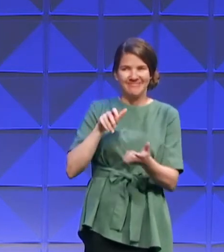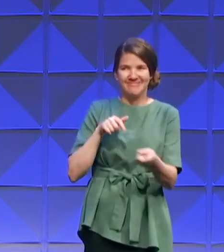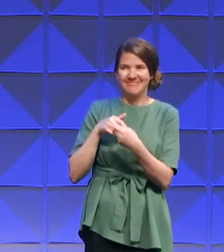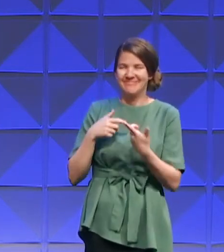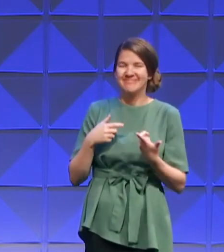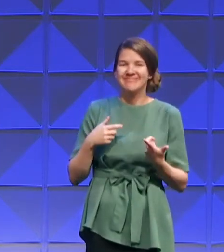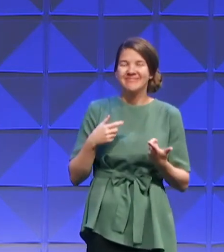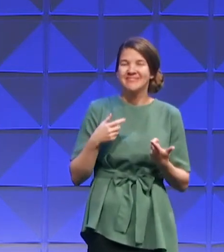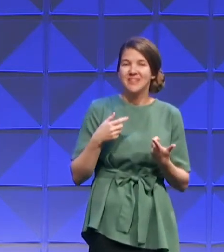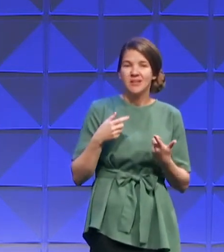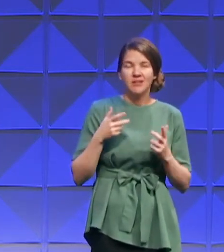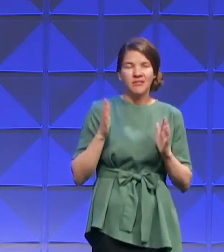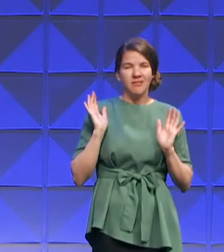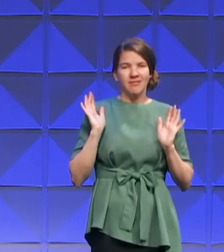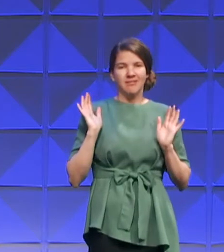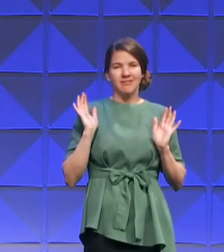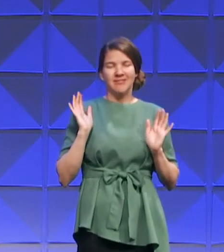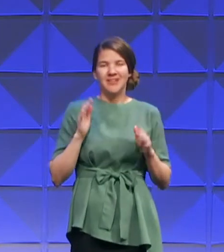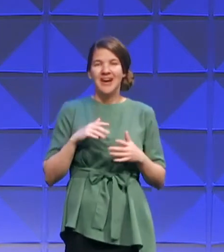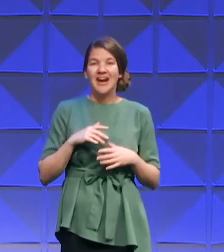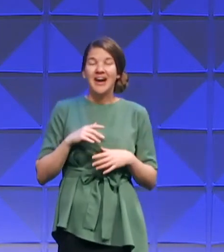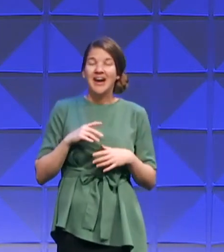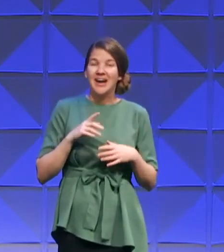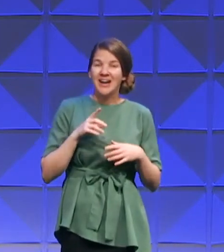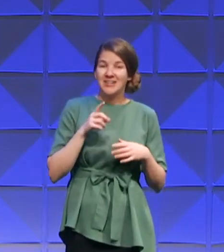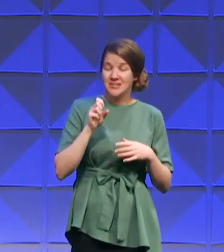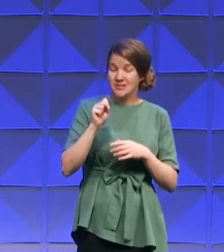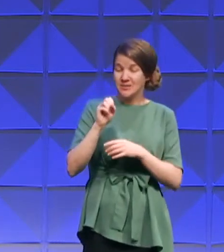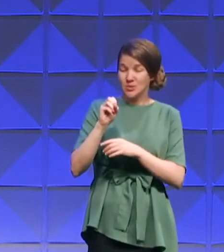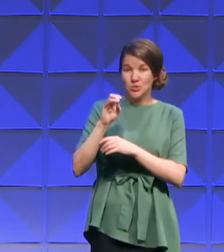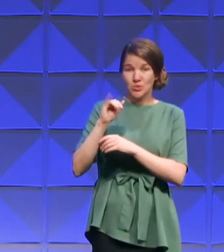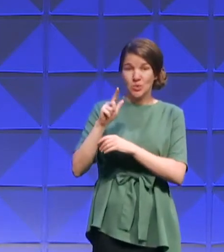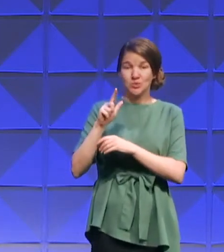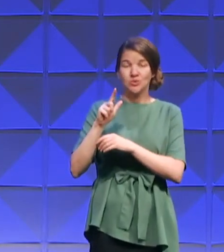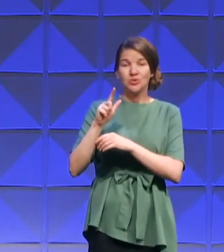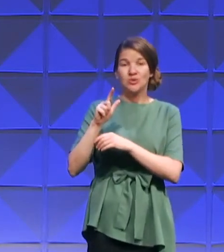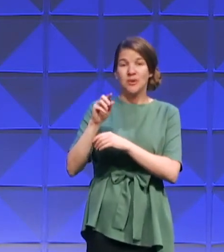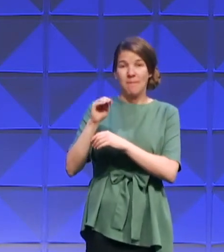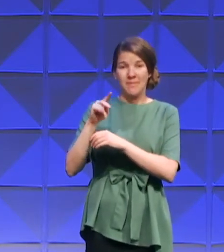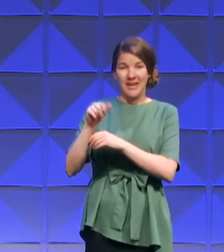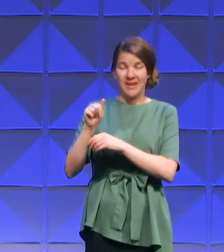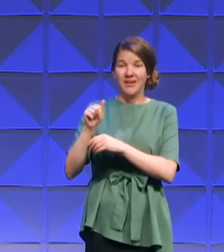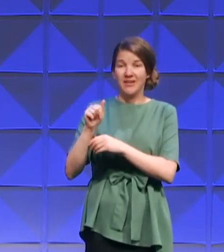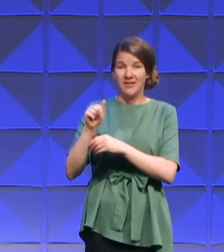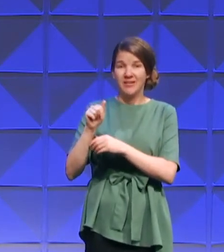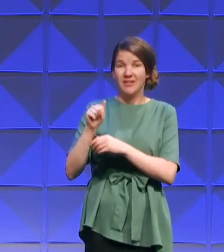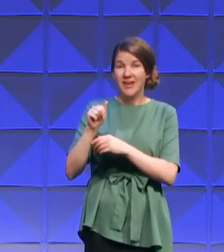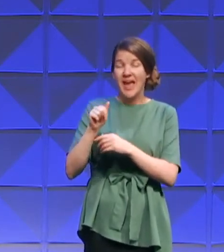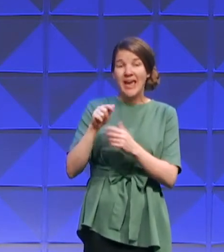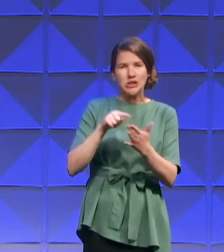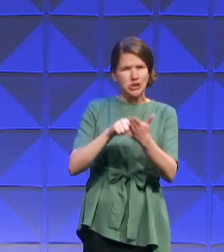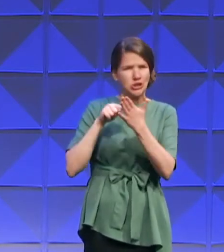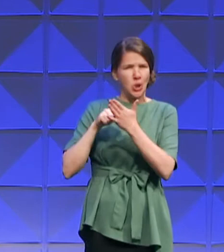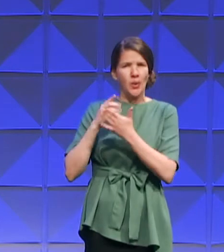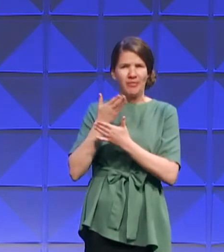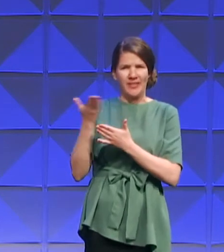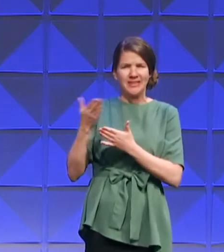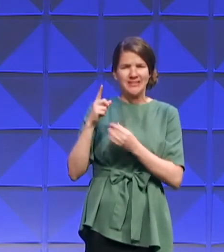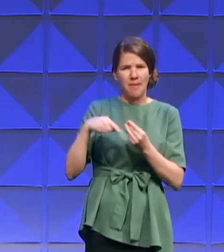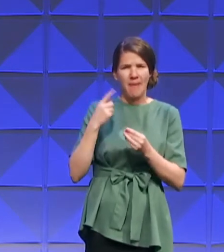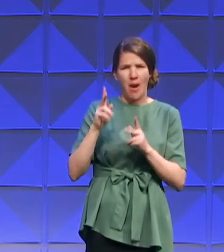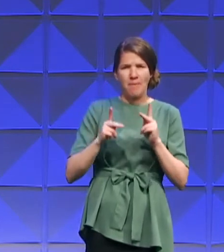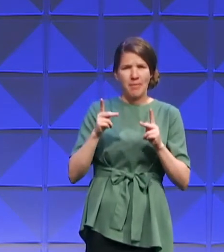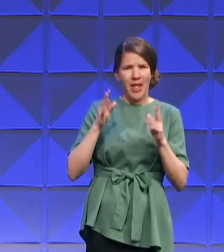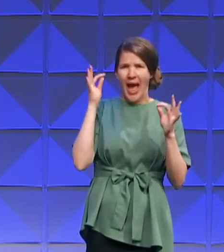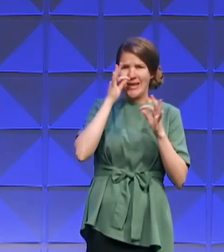And keep it at that. I tell you what, this social media during this pandemic has revealed some things about some people I did not know. And I